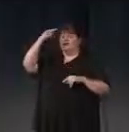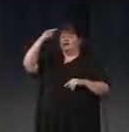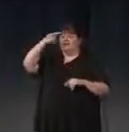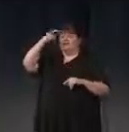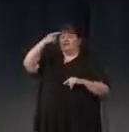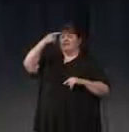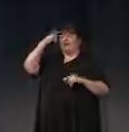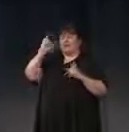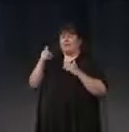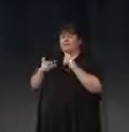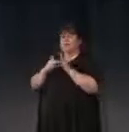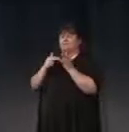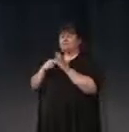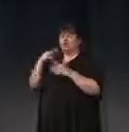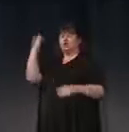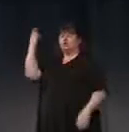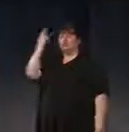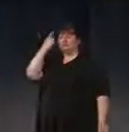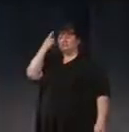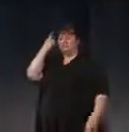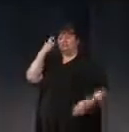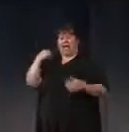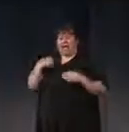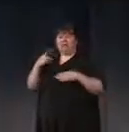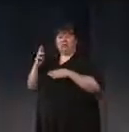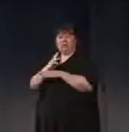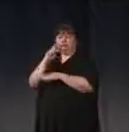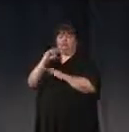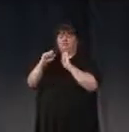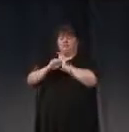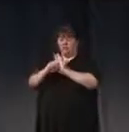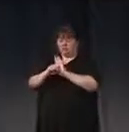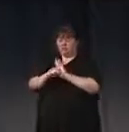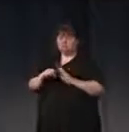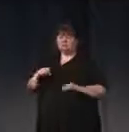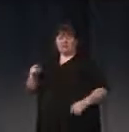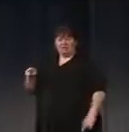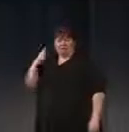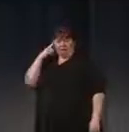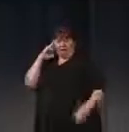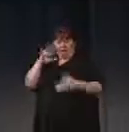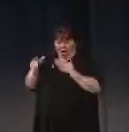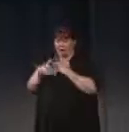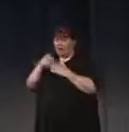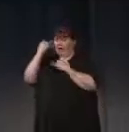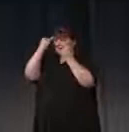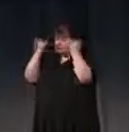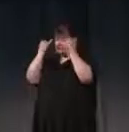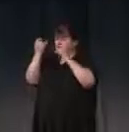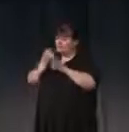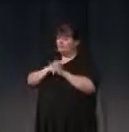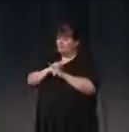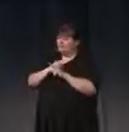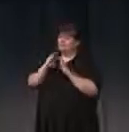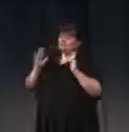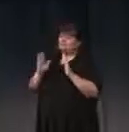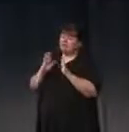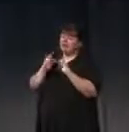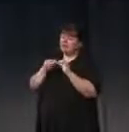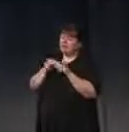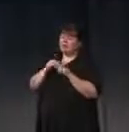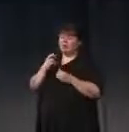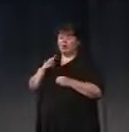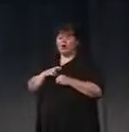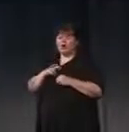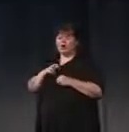a process involving the manipulation of symbols. He thought all our ideas stem from this very small number or alphabet,